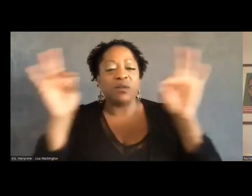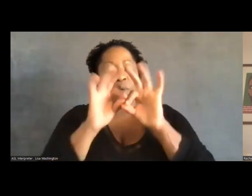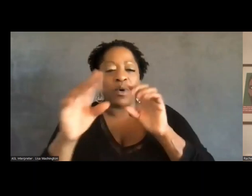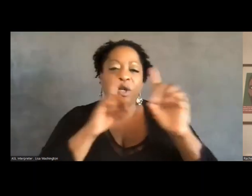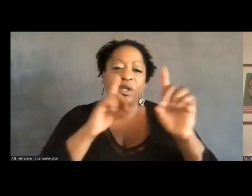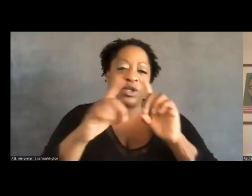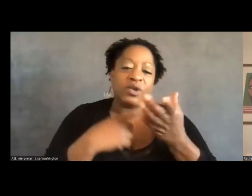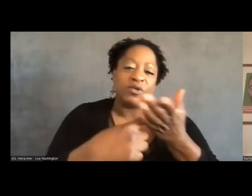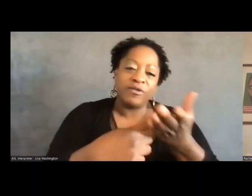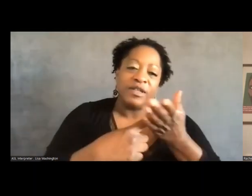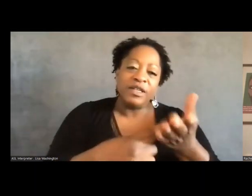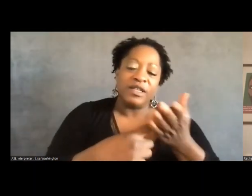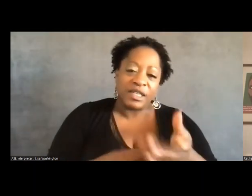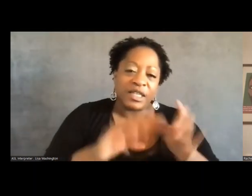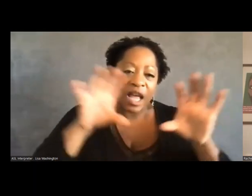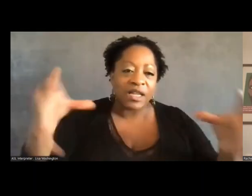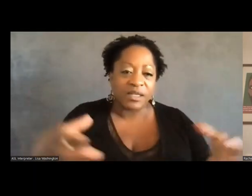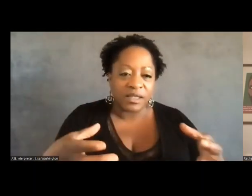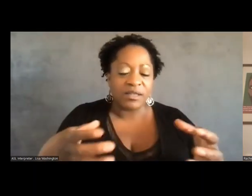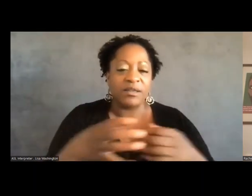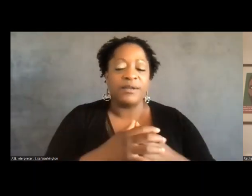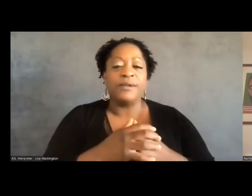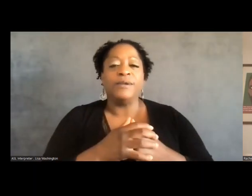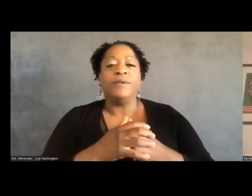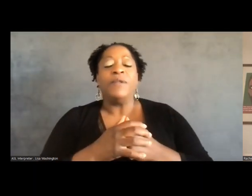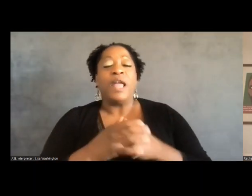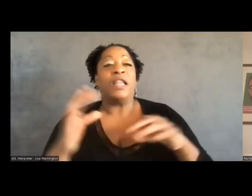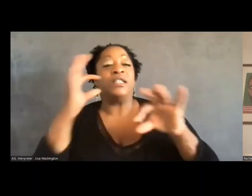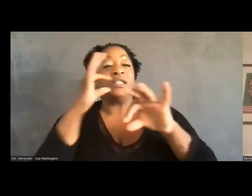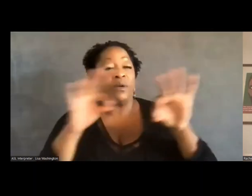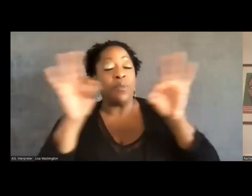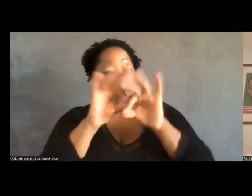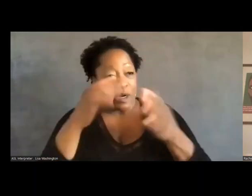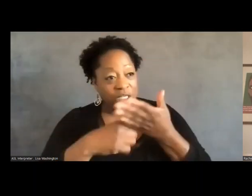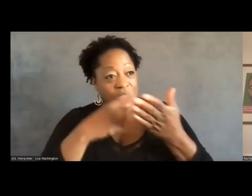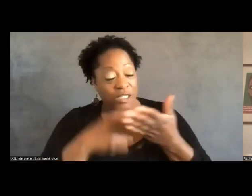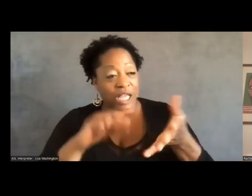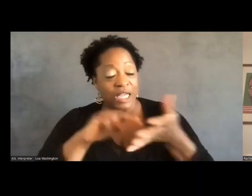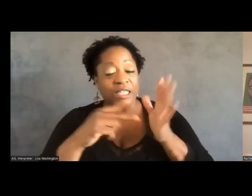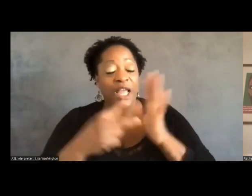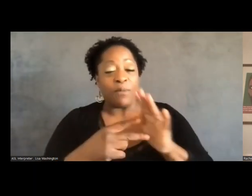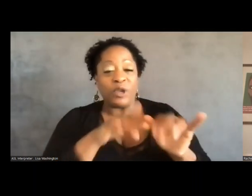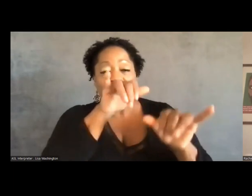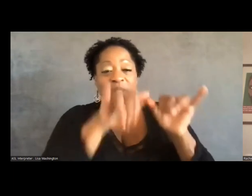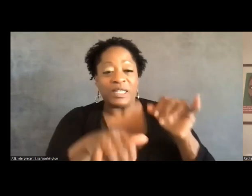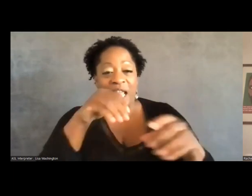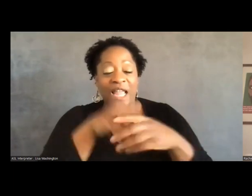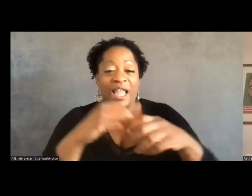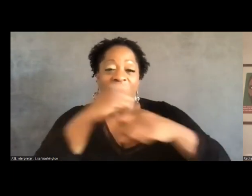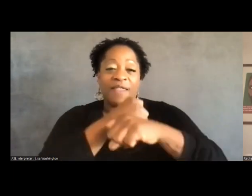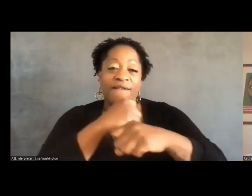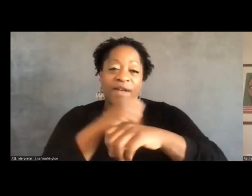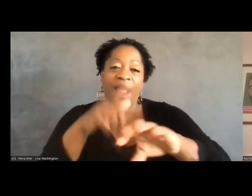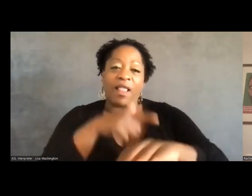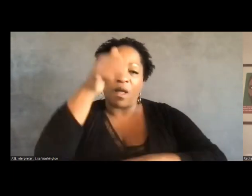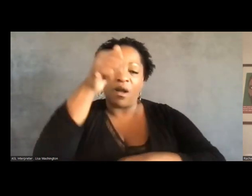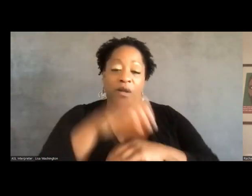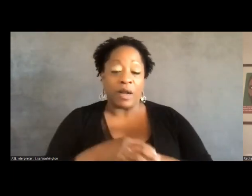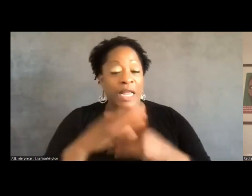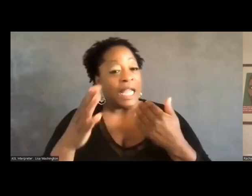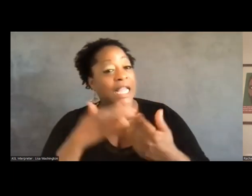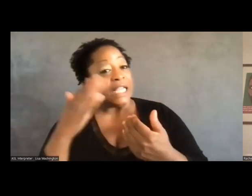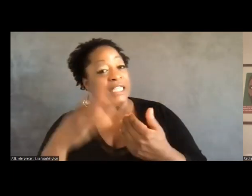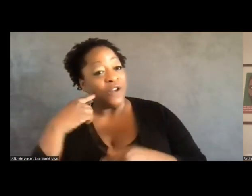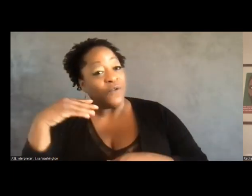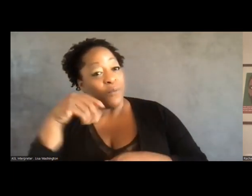to stay in the fight a lot longer. And I don't think necessarily that it's easier, um, all the time for paid